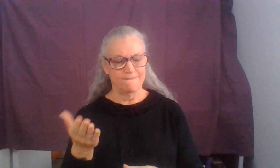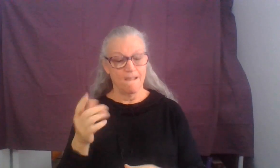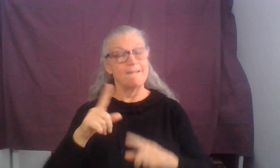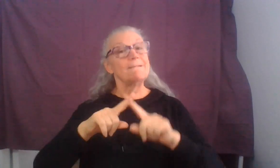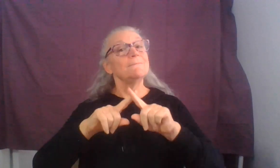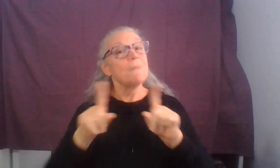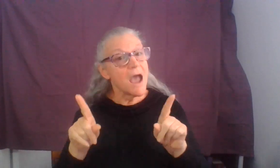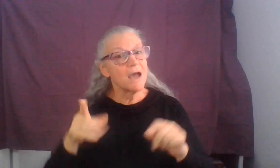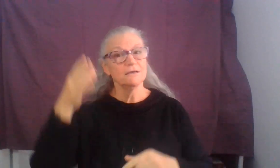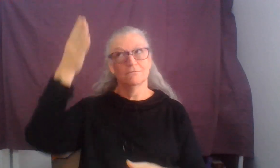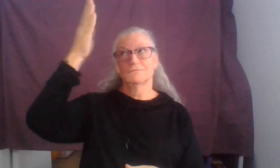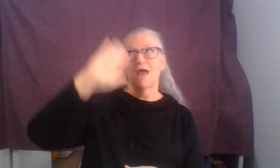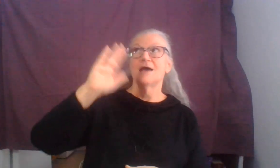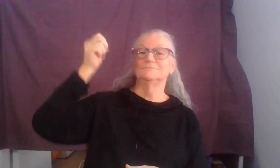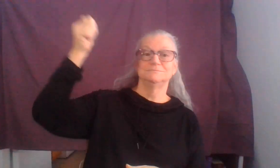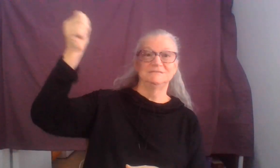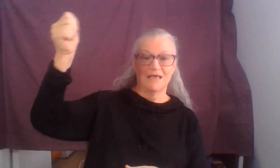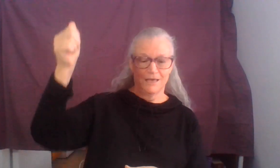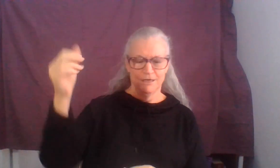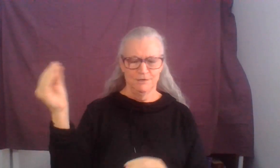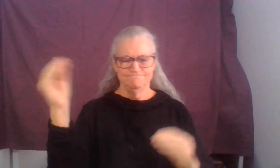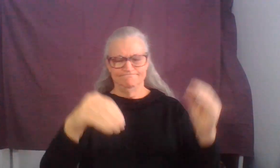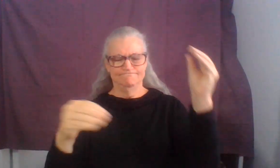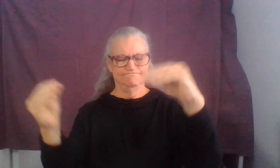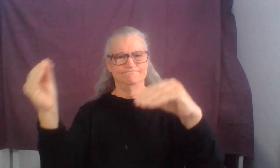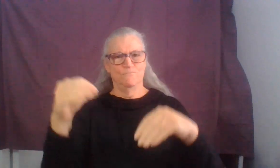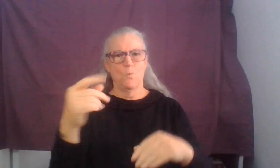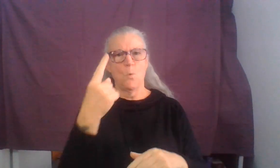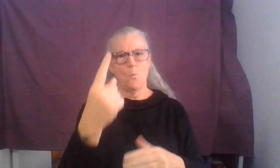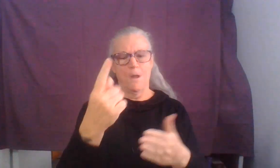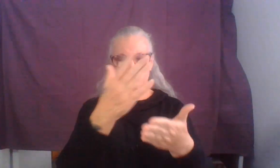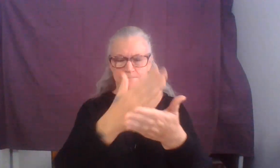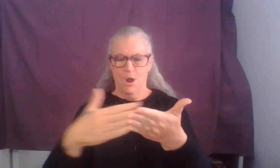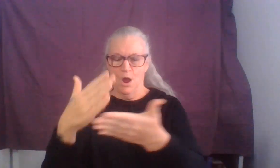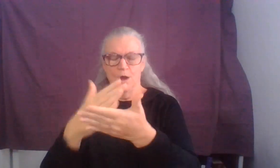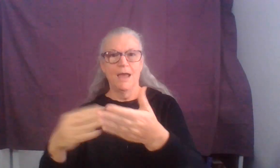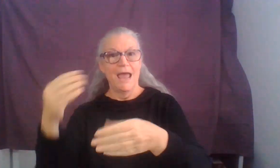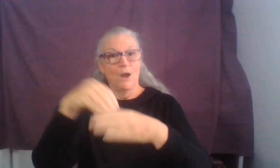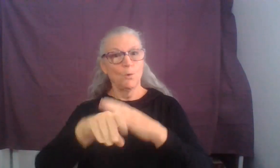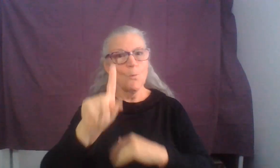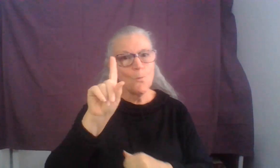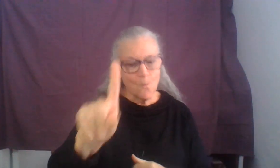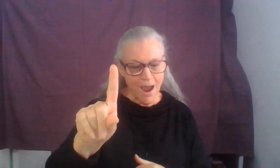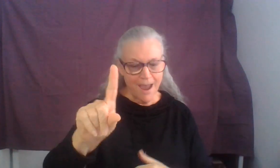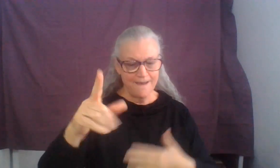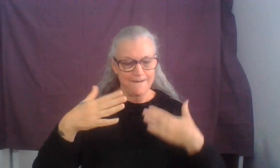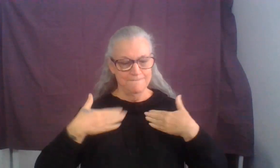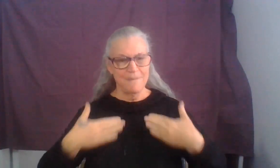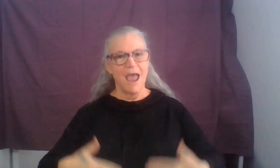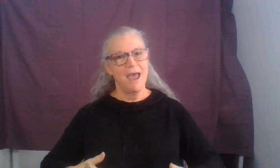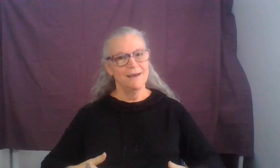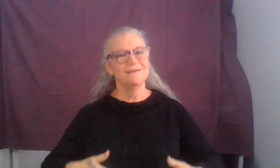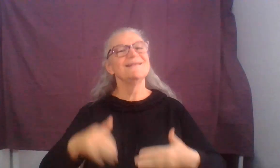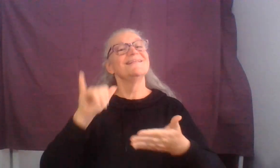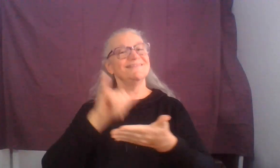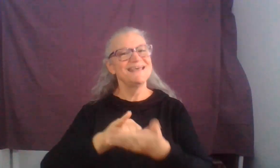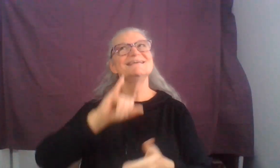But, as it is, God placed the parts, each one of them, in the